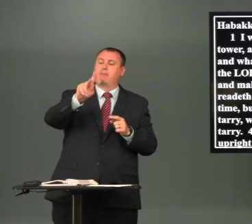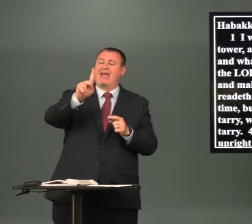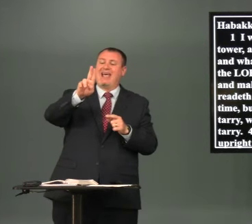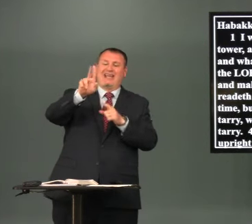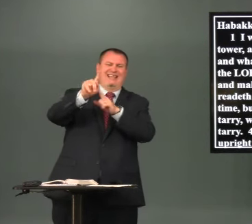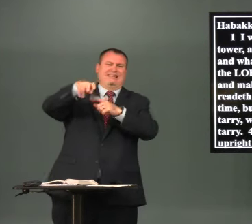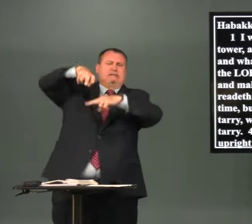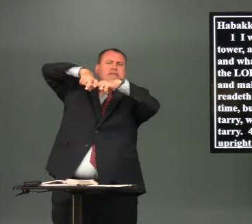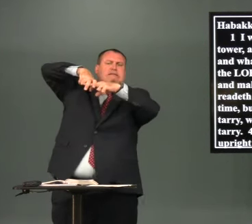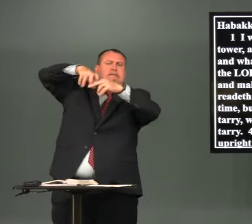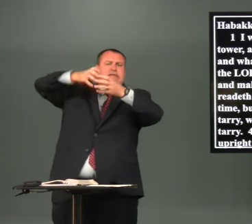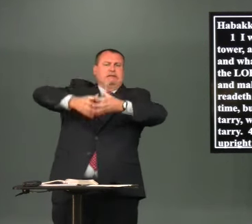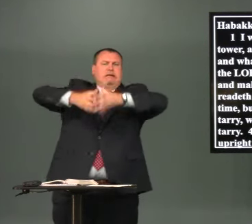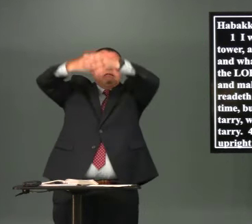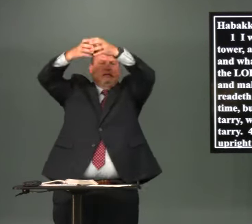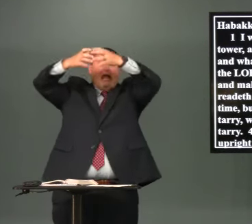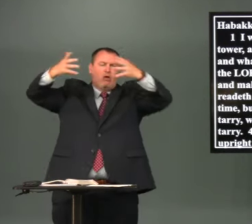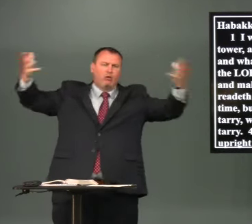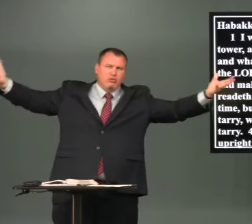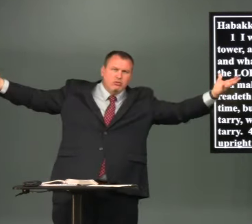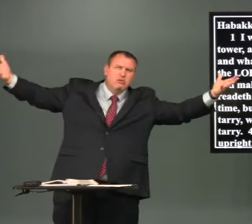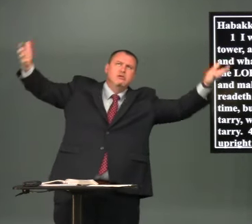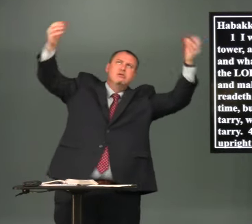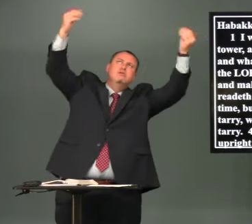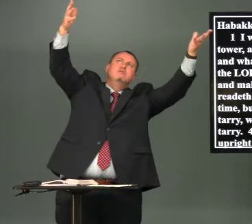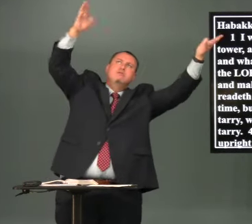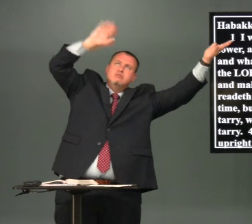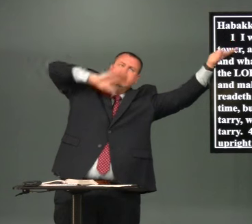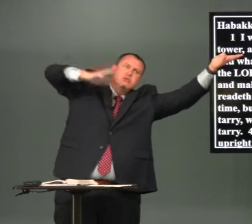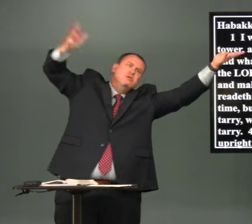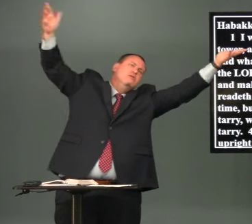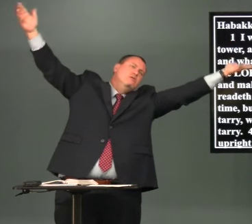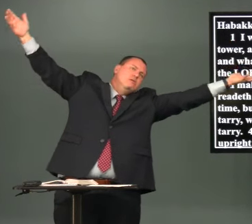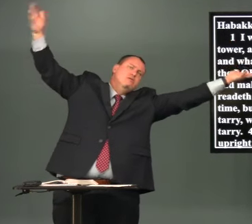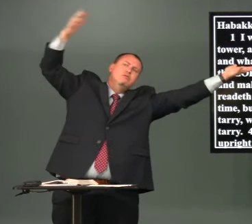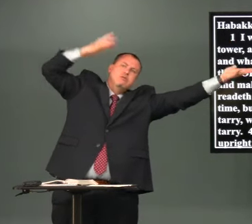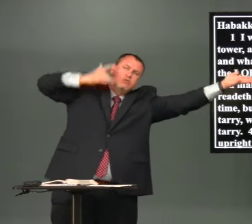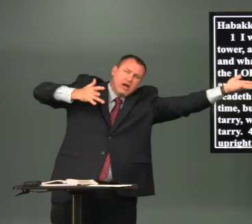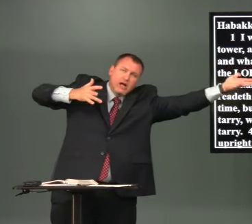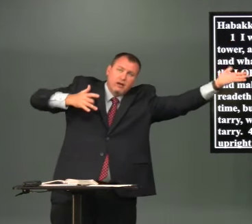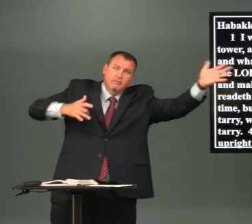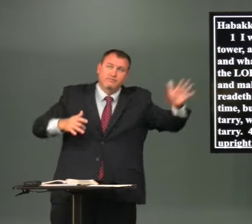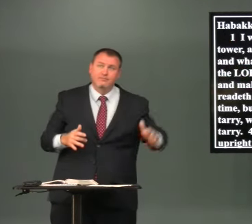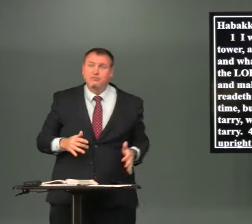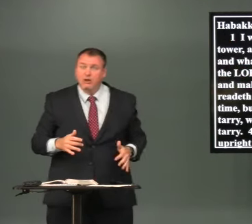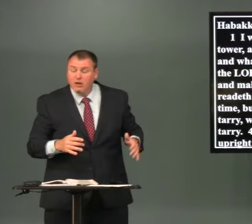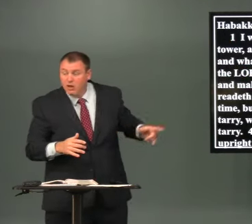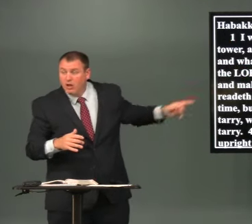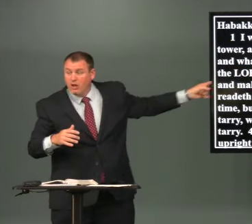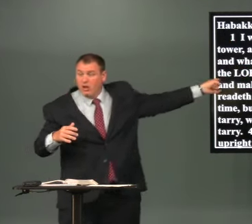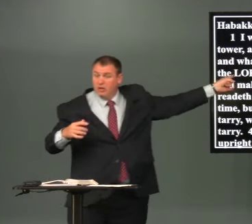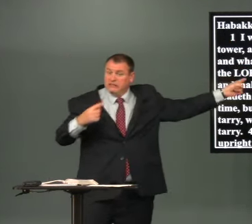but Habakkuk is sitting in the tower watching and waiting and asking where are you God